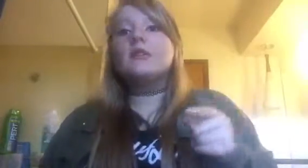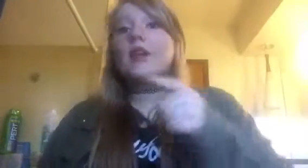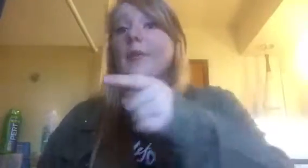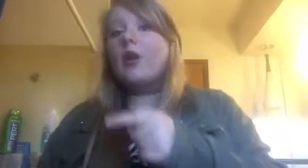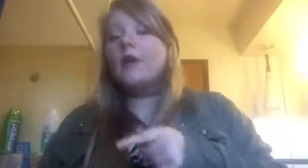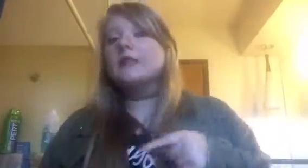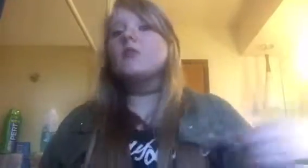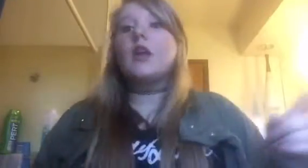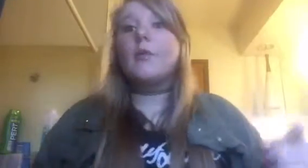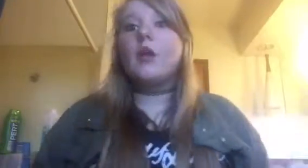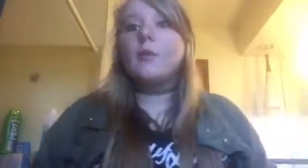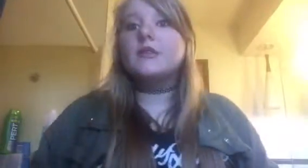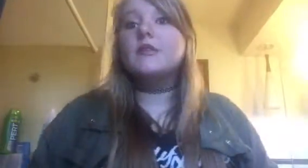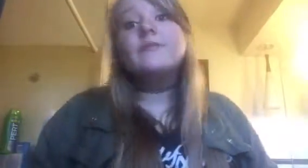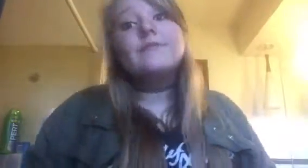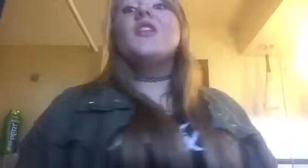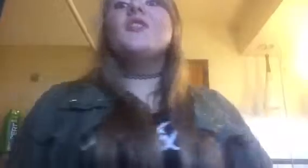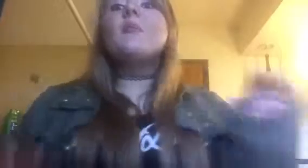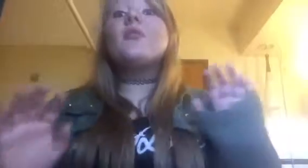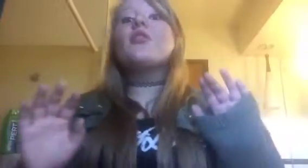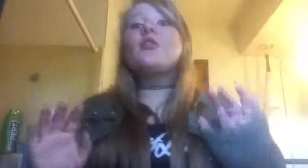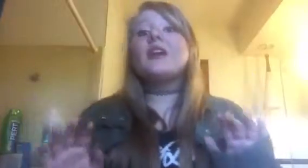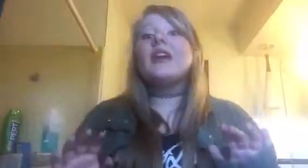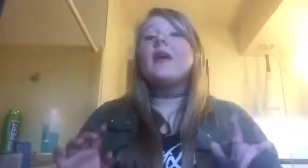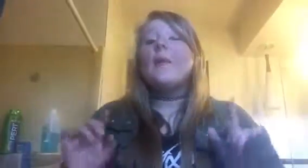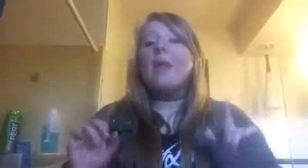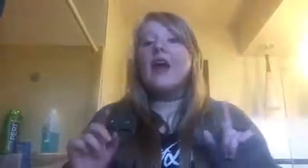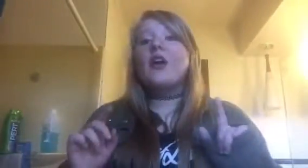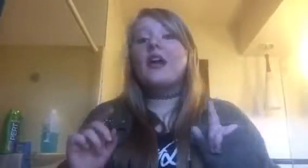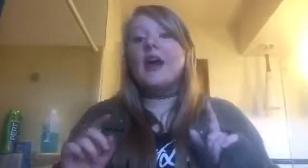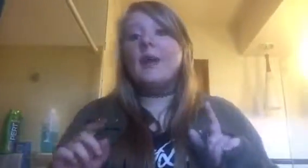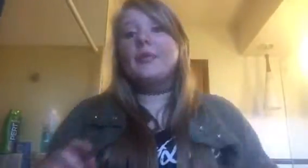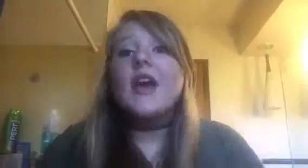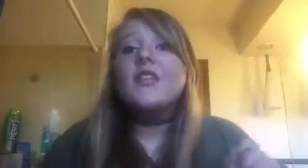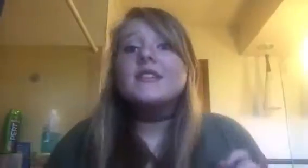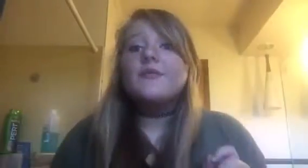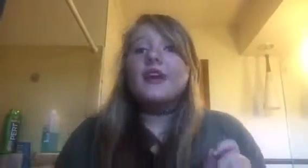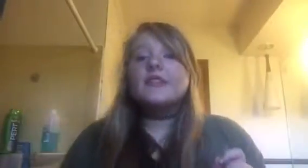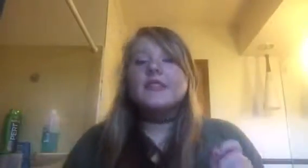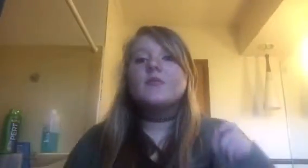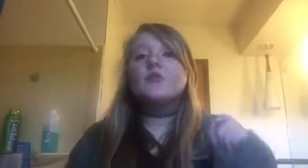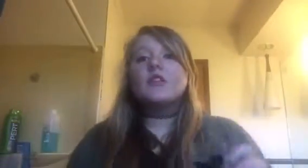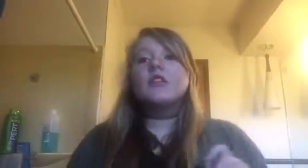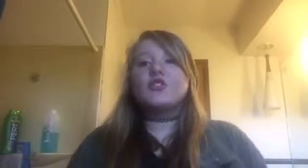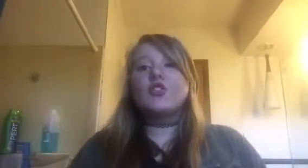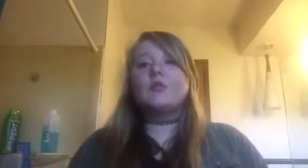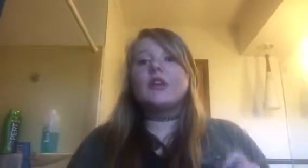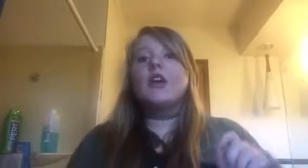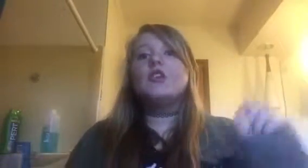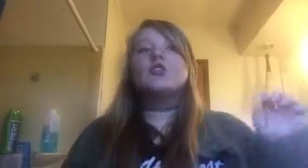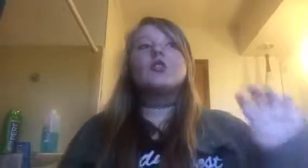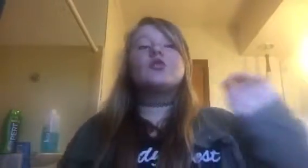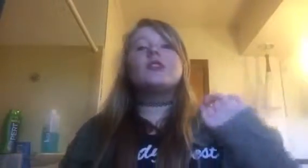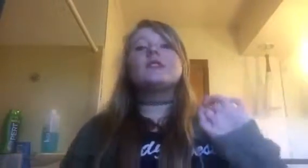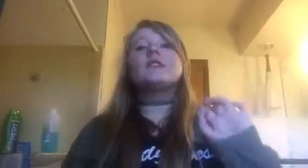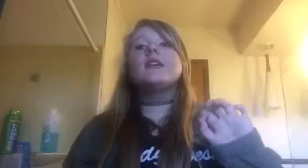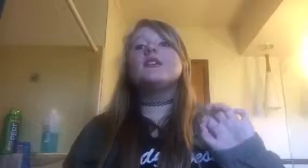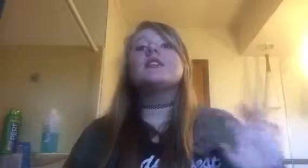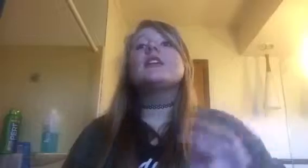pencil? Can I borrow a pencil? Can I borrow a pencil? Number three, pairing up. Now, this advice seems really stupid, so just, just